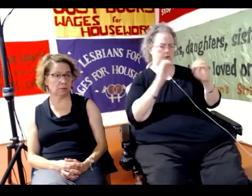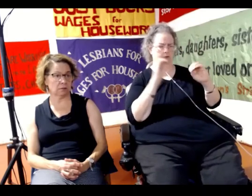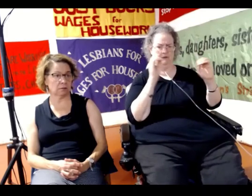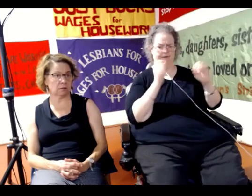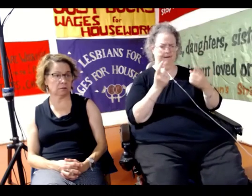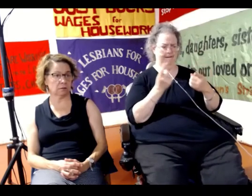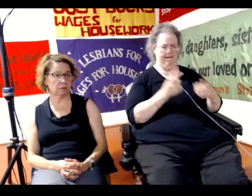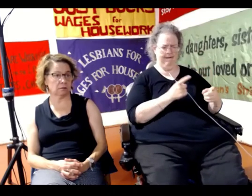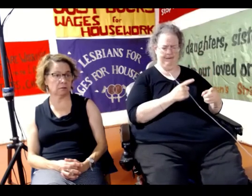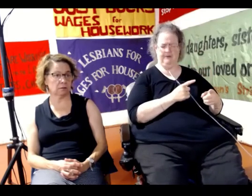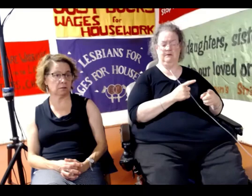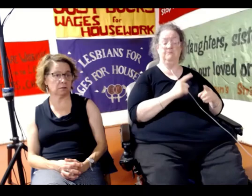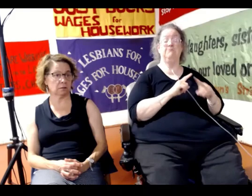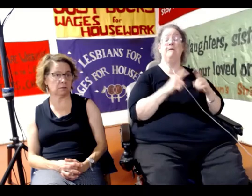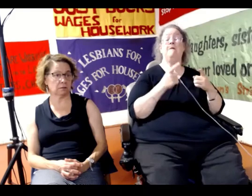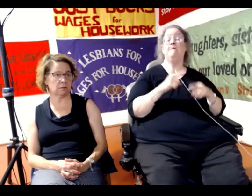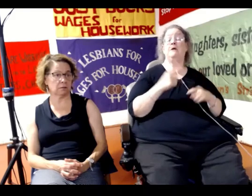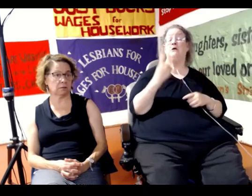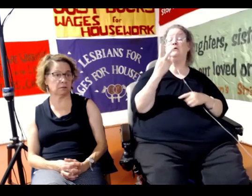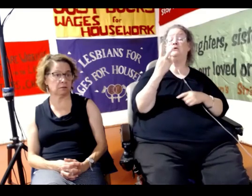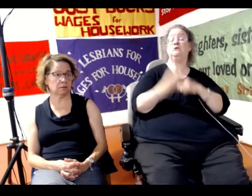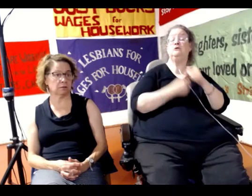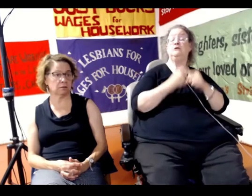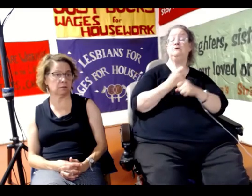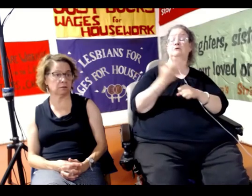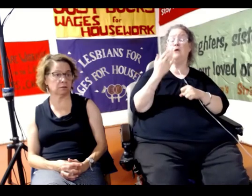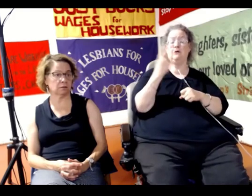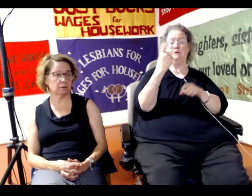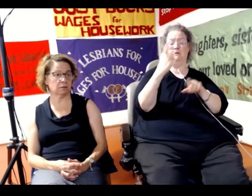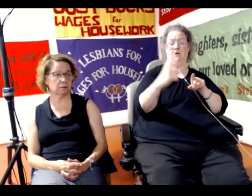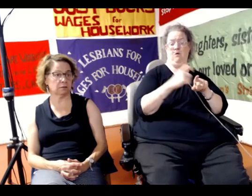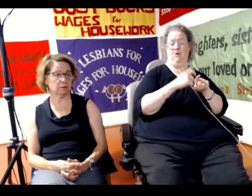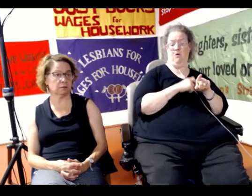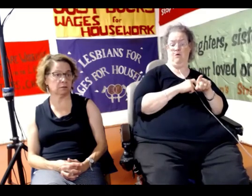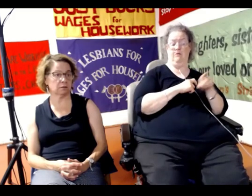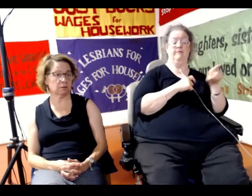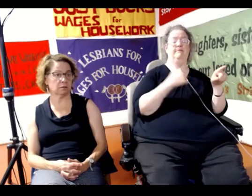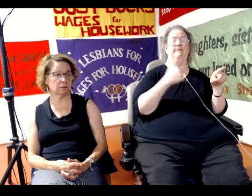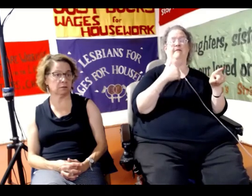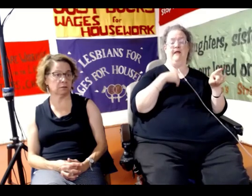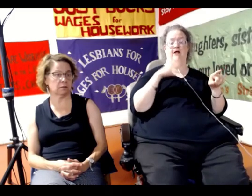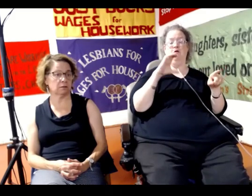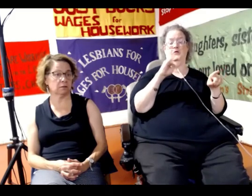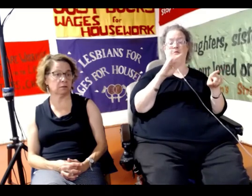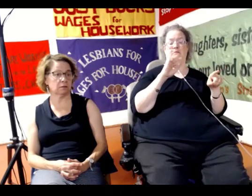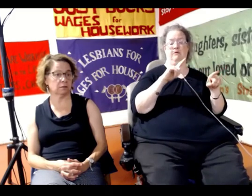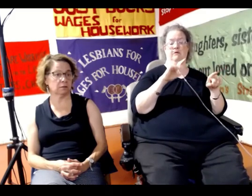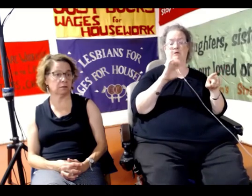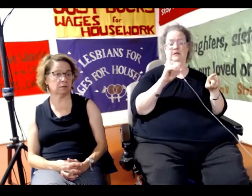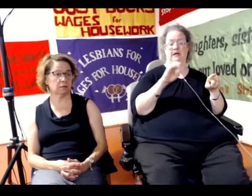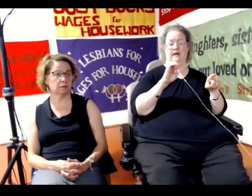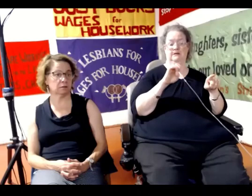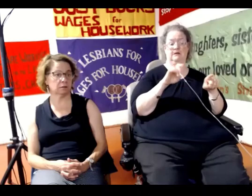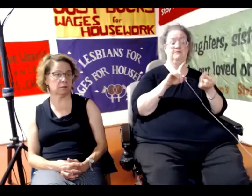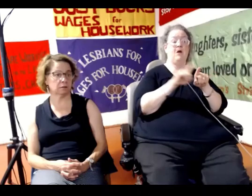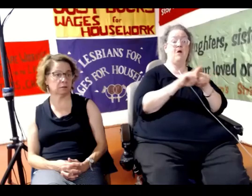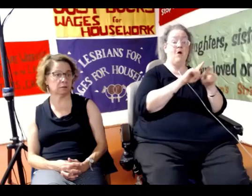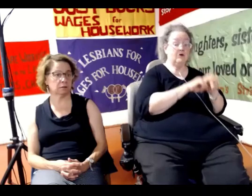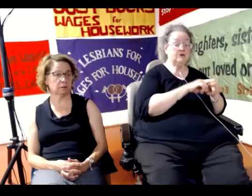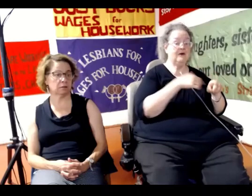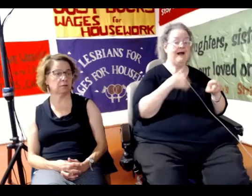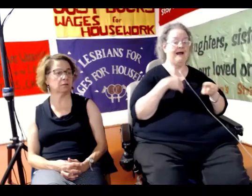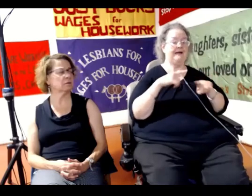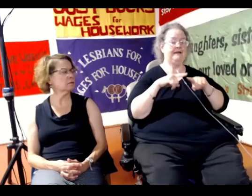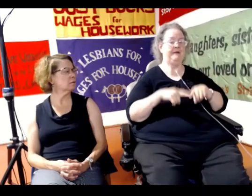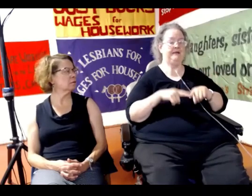About two years ago, though, I had a call from someone who had a criminal case and also had a dependency case.